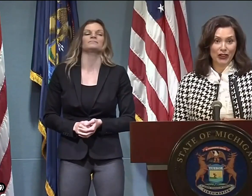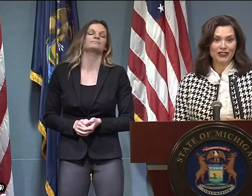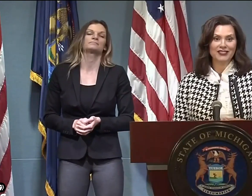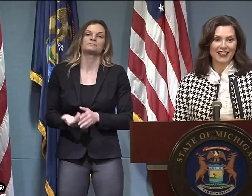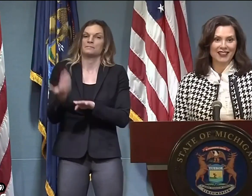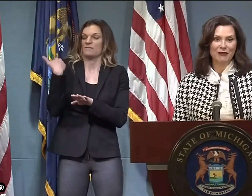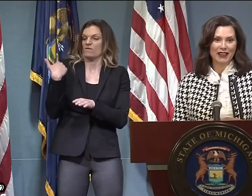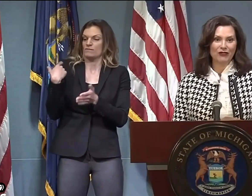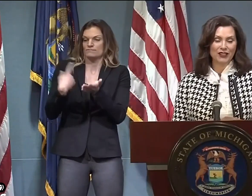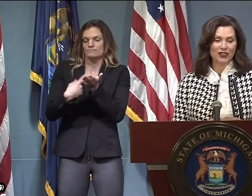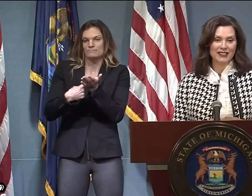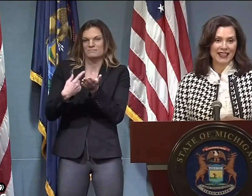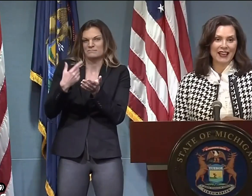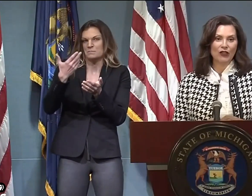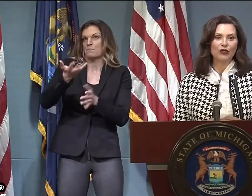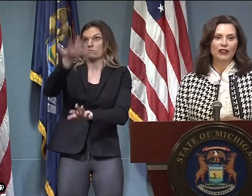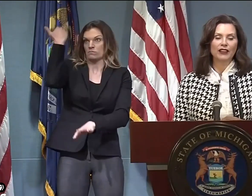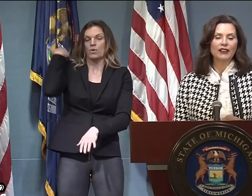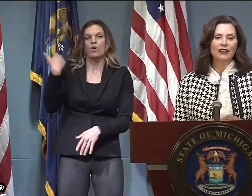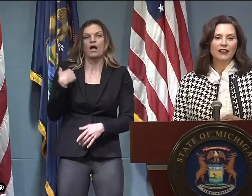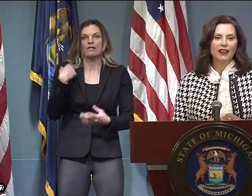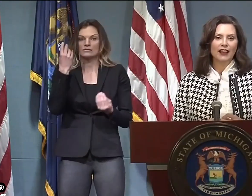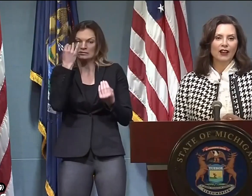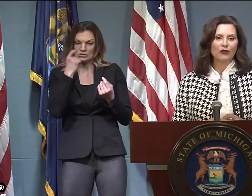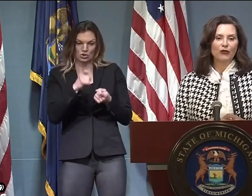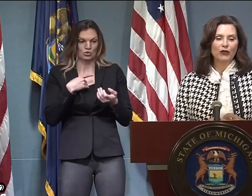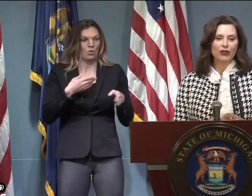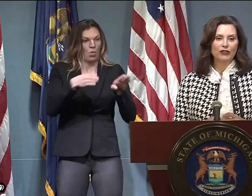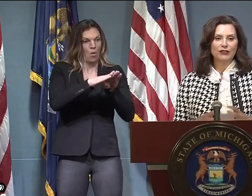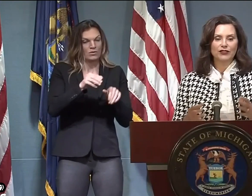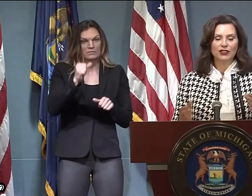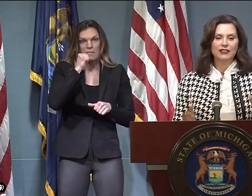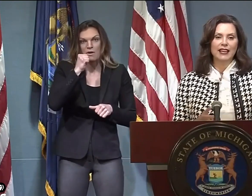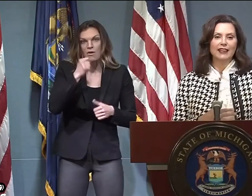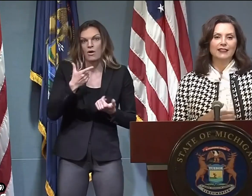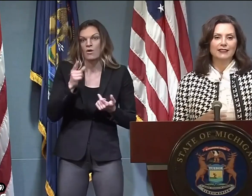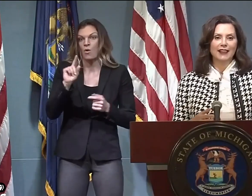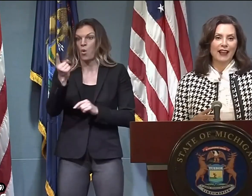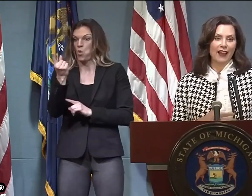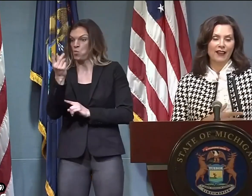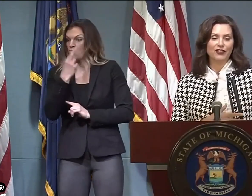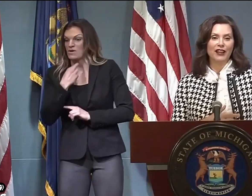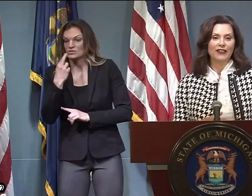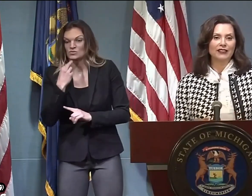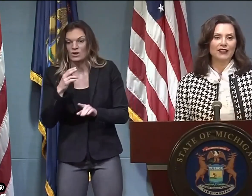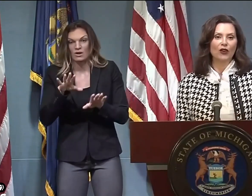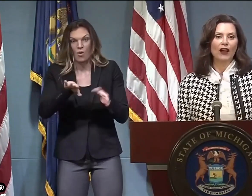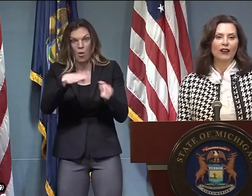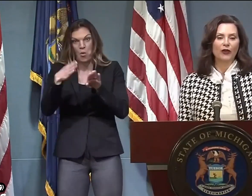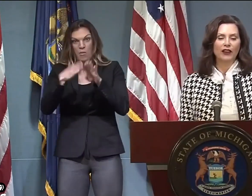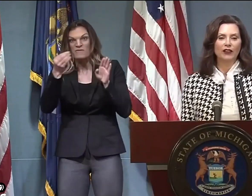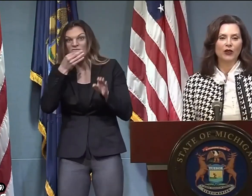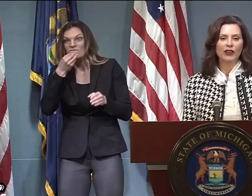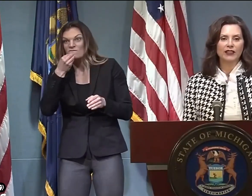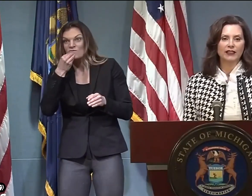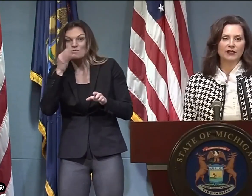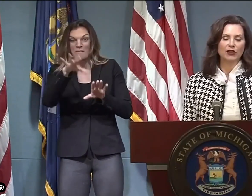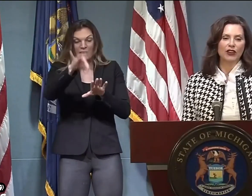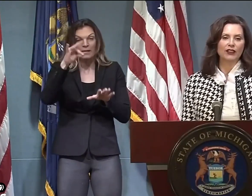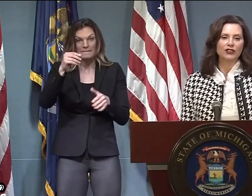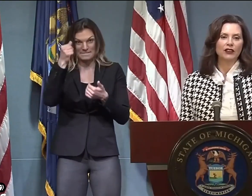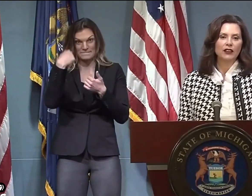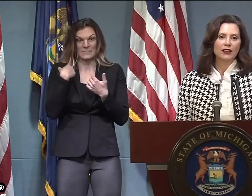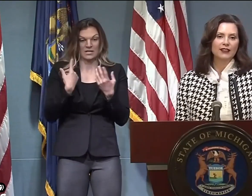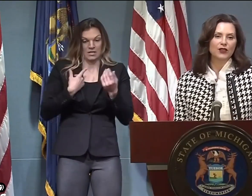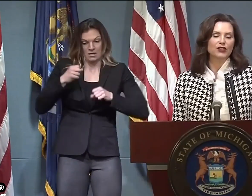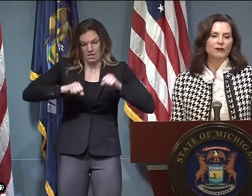contemplated shutting bars and making restaurants dine out only, we were just days after